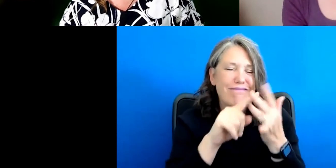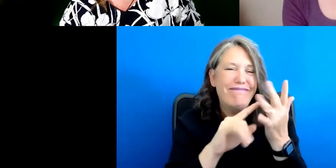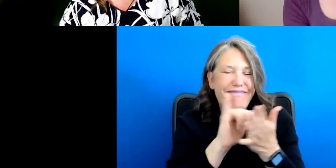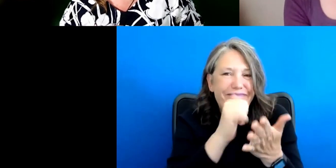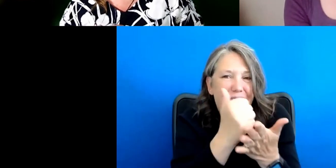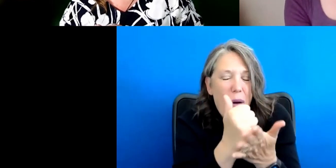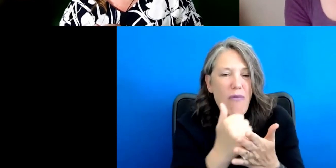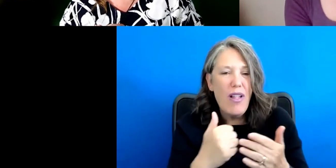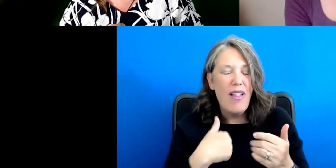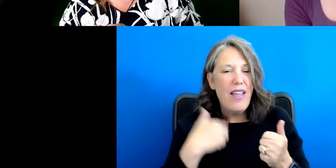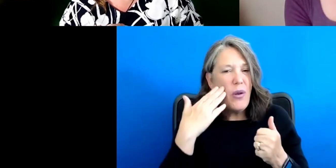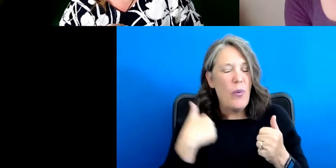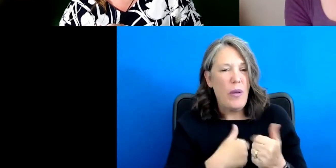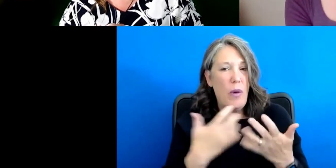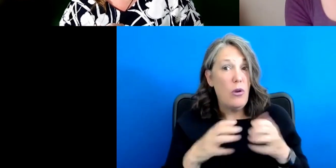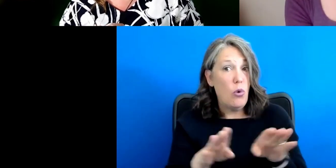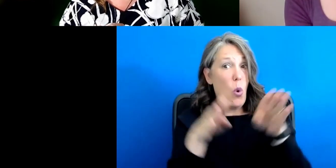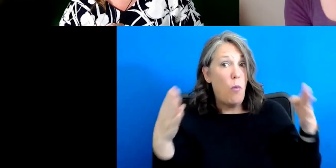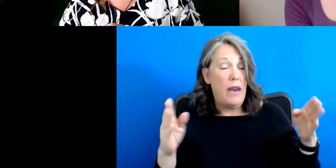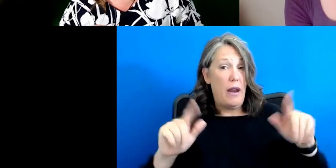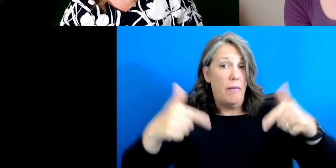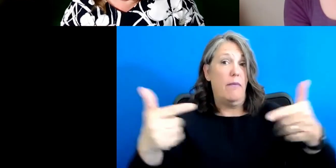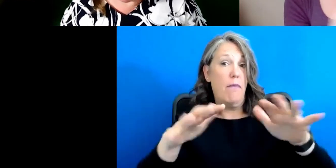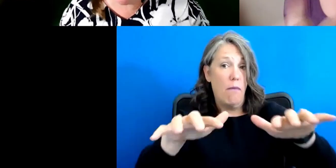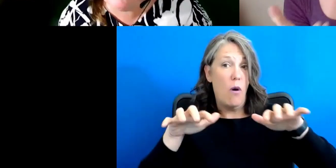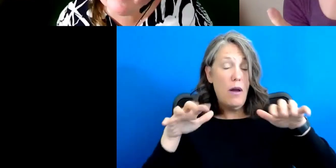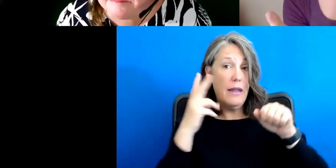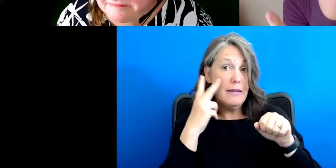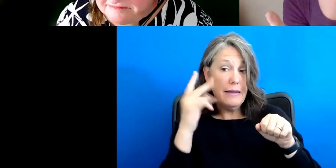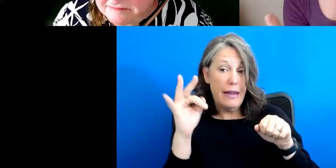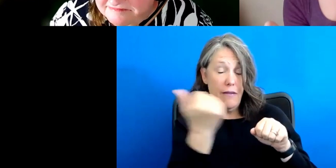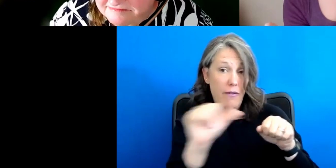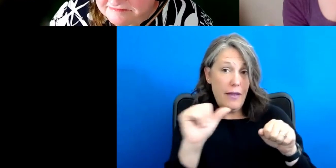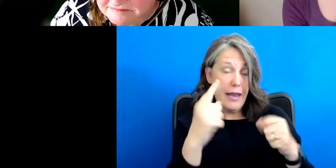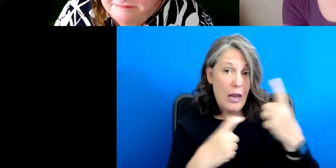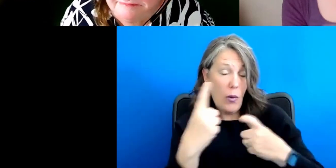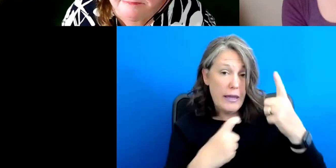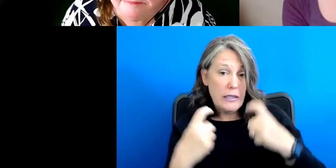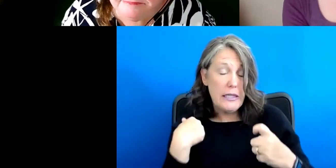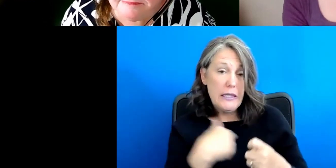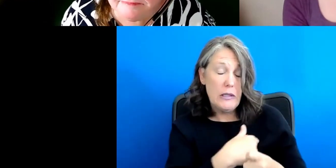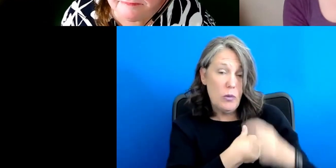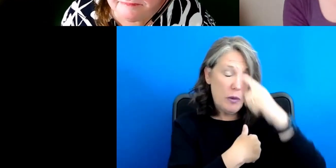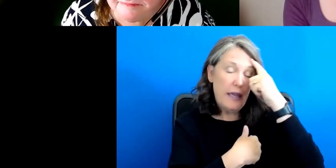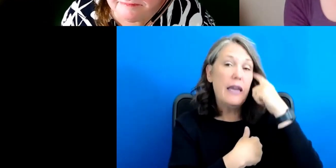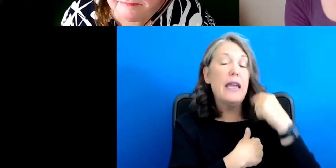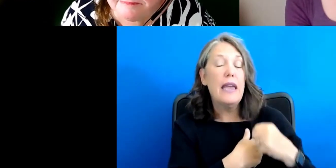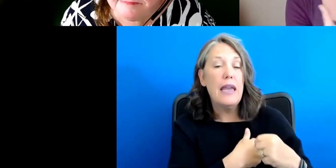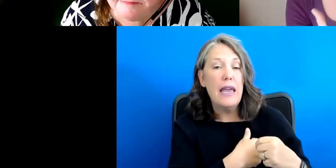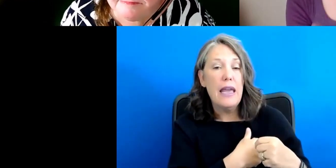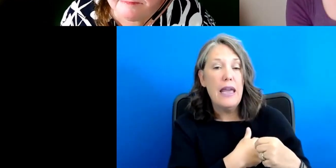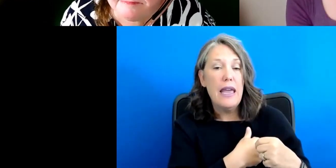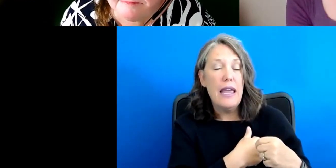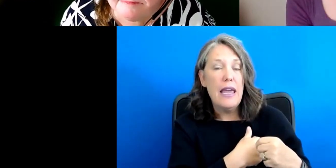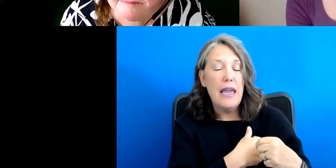open up, uh, to see if anyone in the audience has any questions. I know we've opened up the sidebar if anyone has, um, and I will just